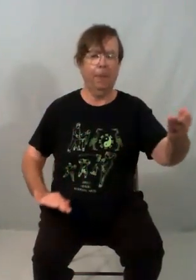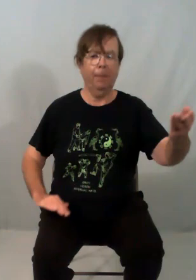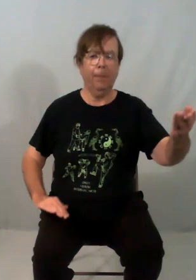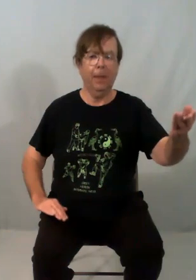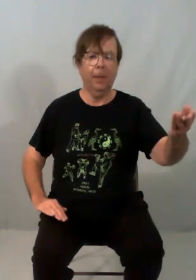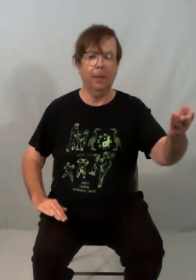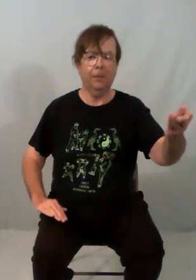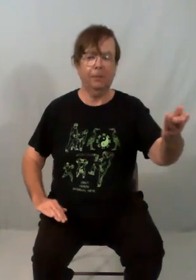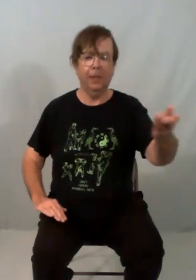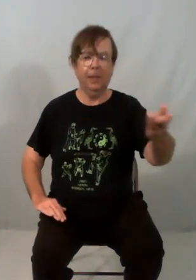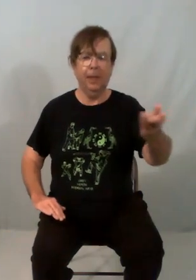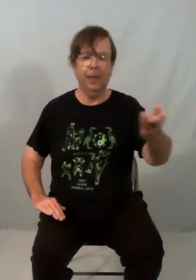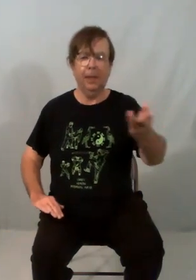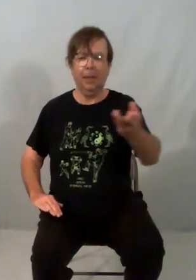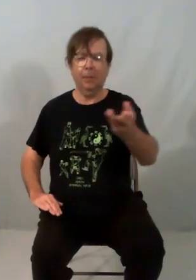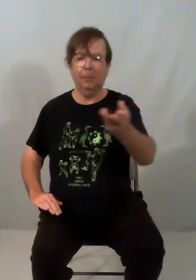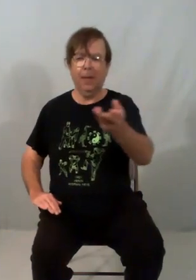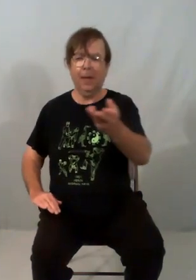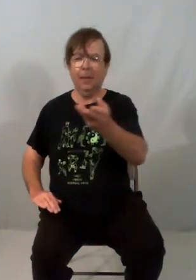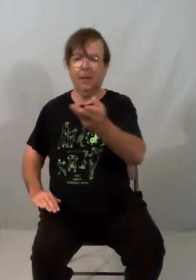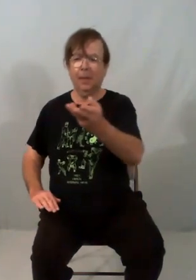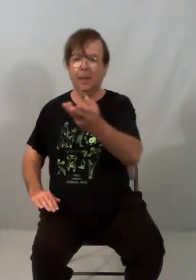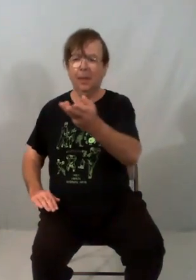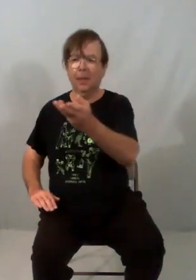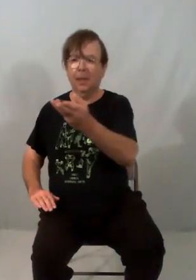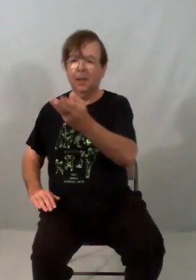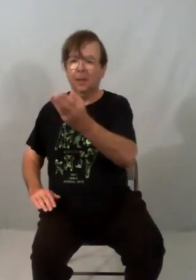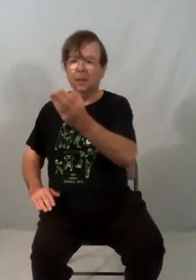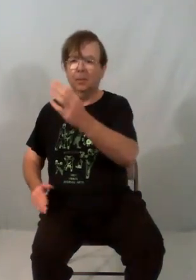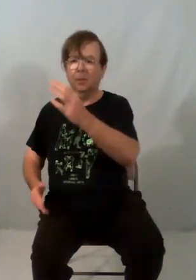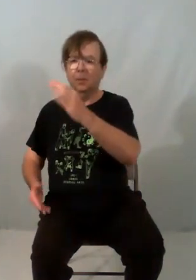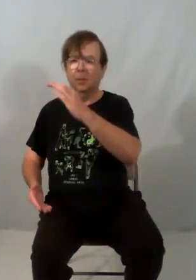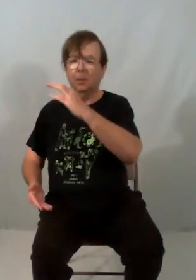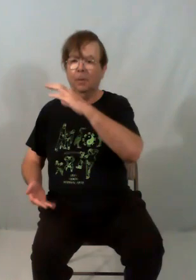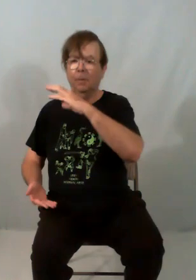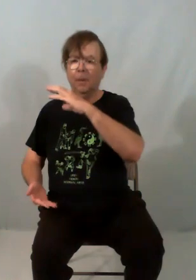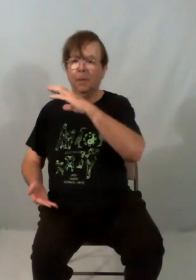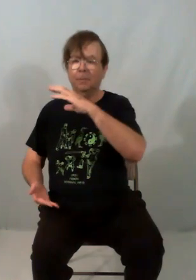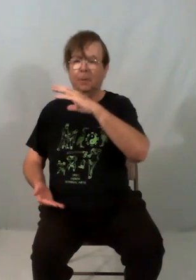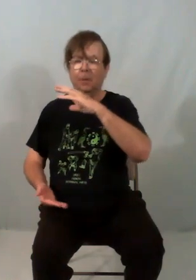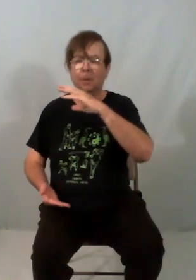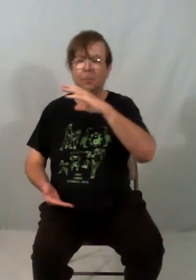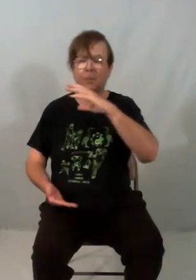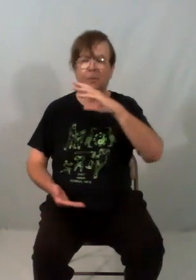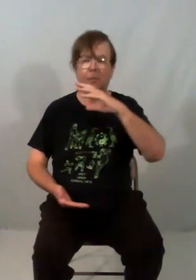turning. Three, coming back. Hold the ball. And four, move across.